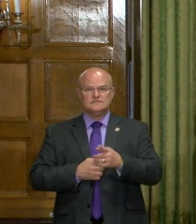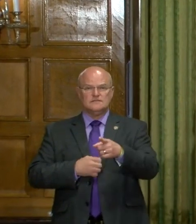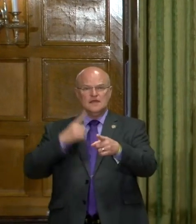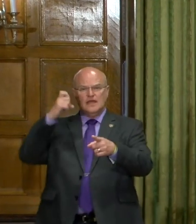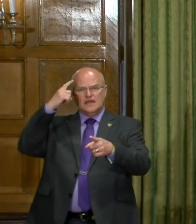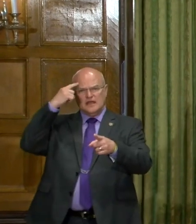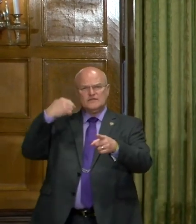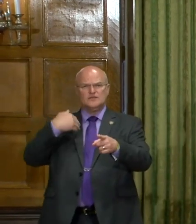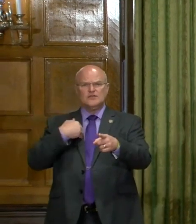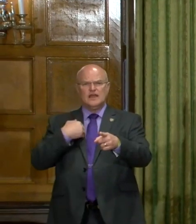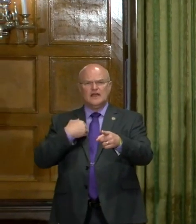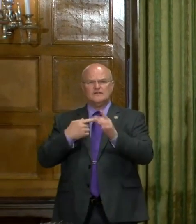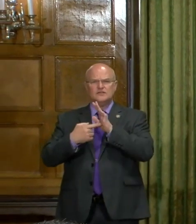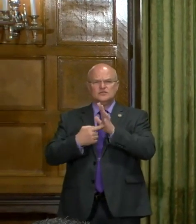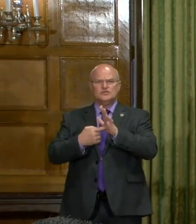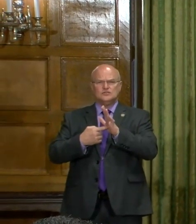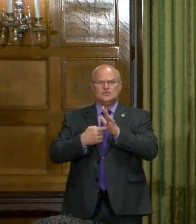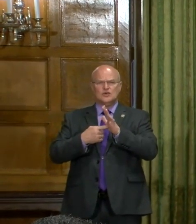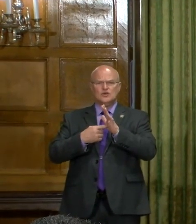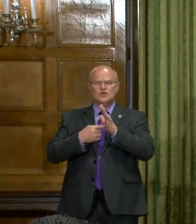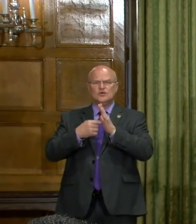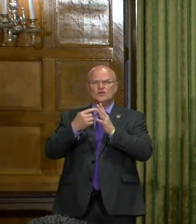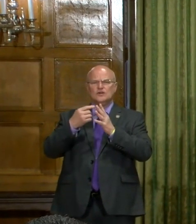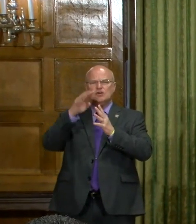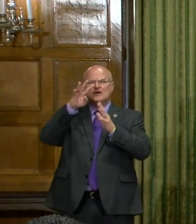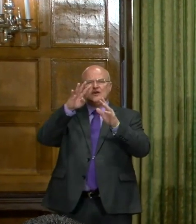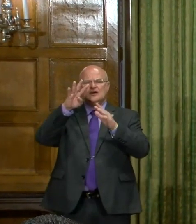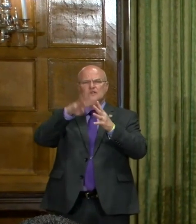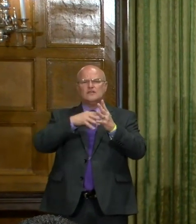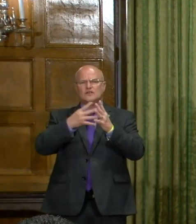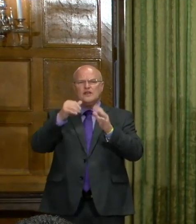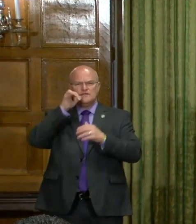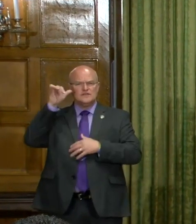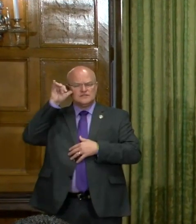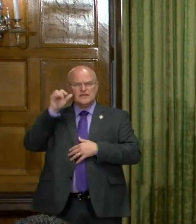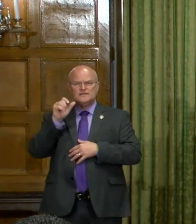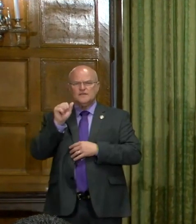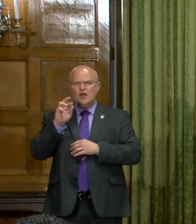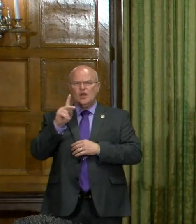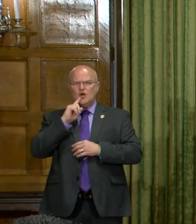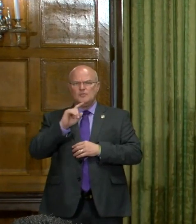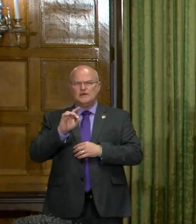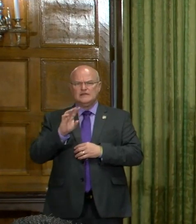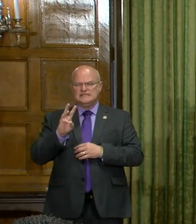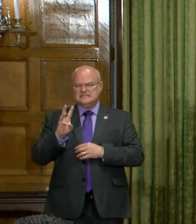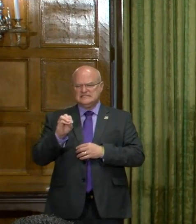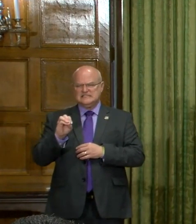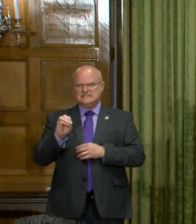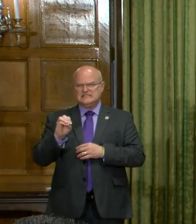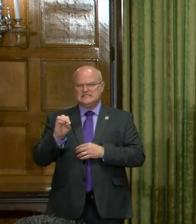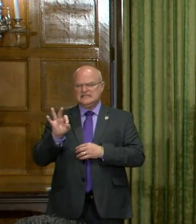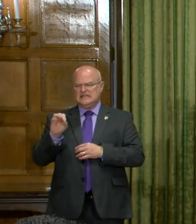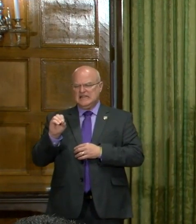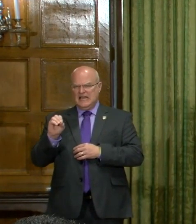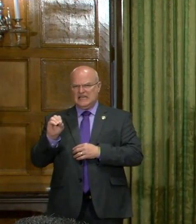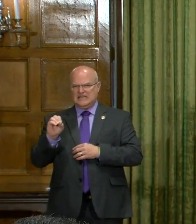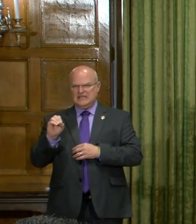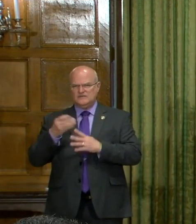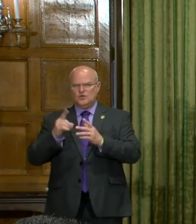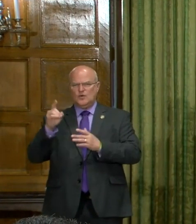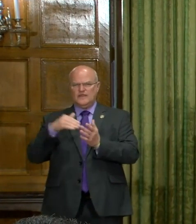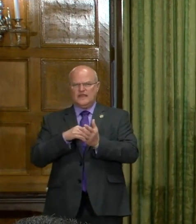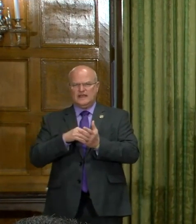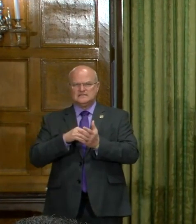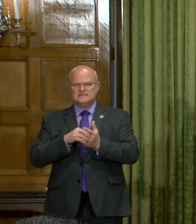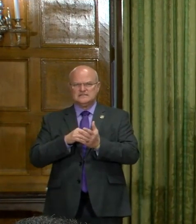Hey, Governor, you showed the graph yesterday that showed Arkansas was about 60 to 90 tests per 1,000.